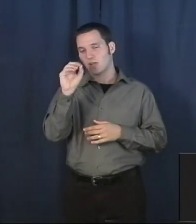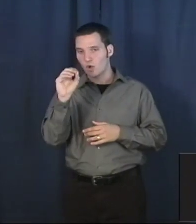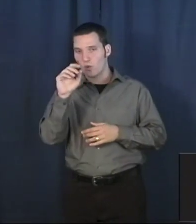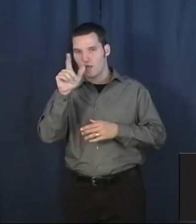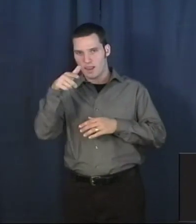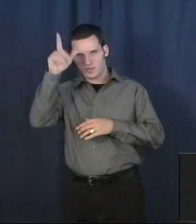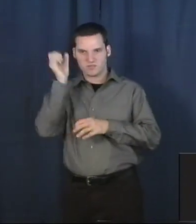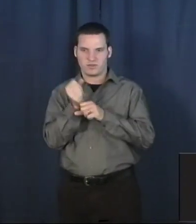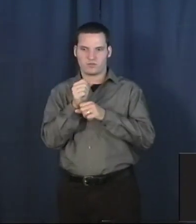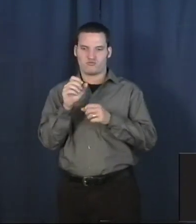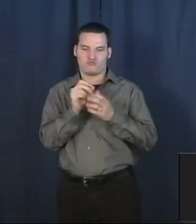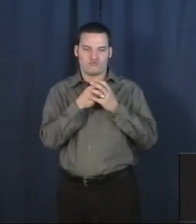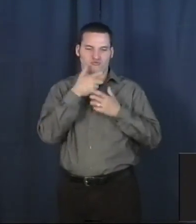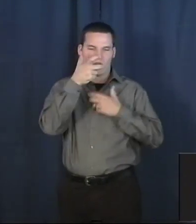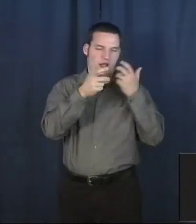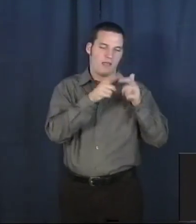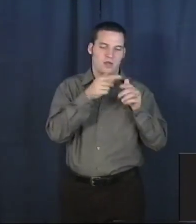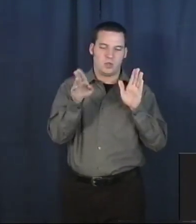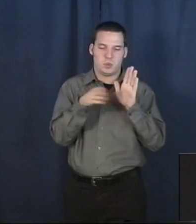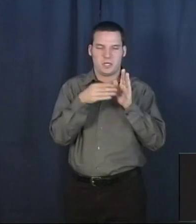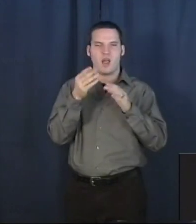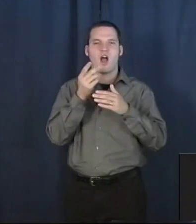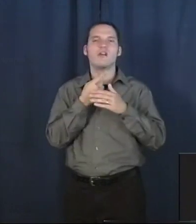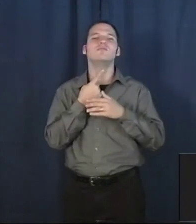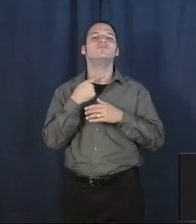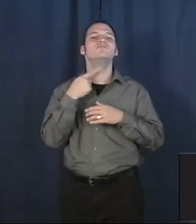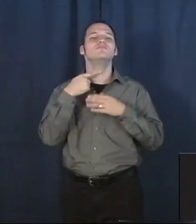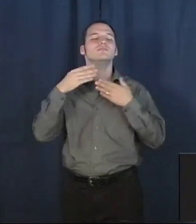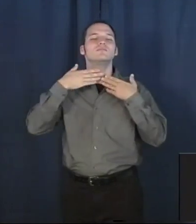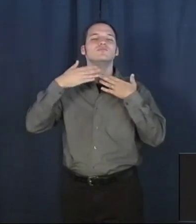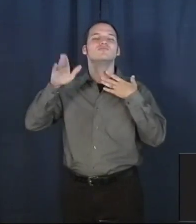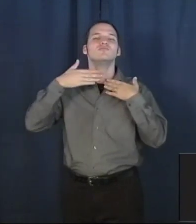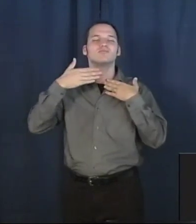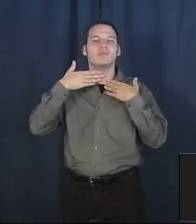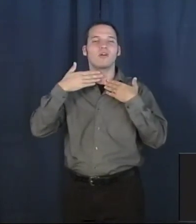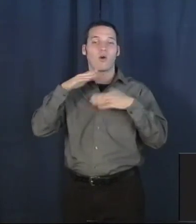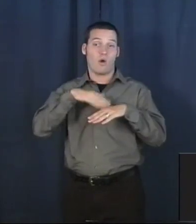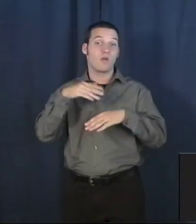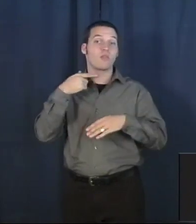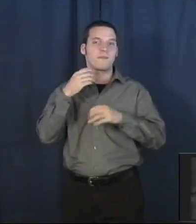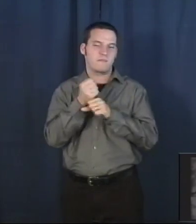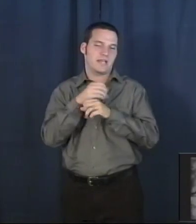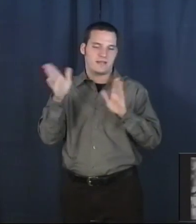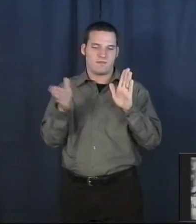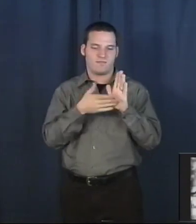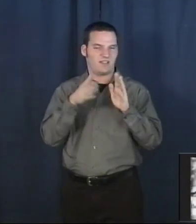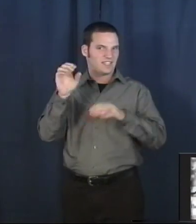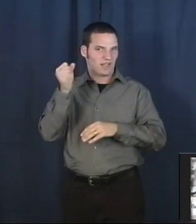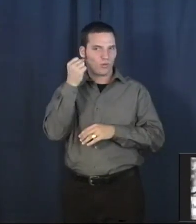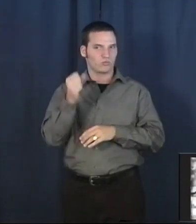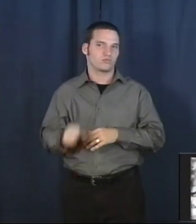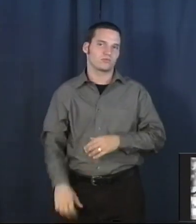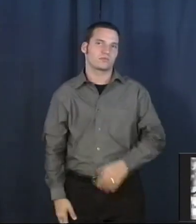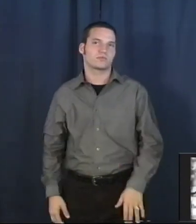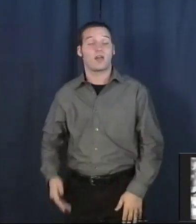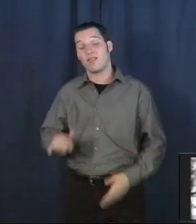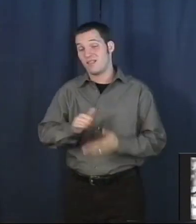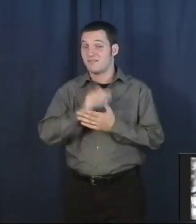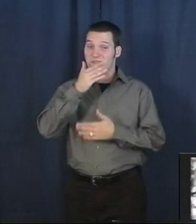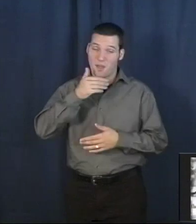then the flap of skin under its throat slaps back against the throat, making the slapping sound. That's the best so far we have on this.